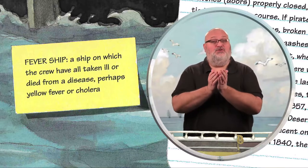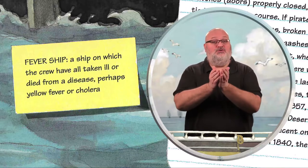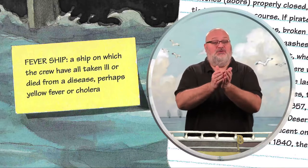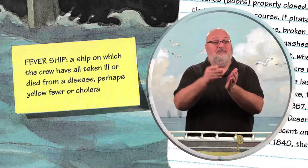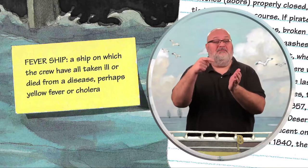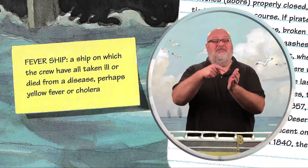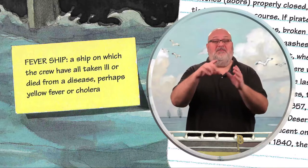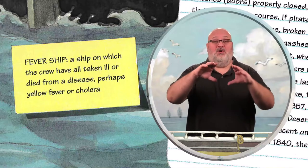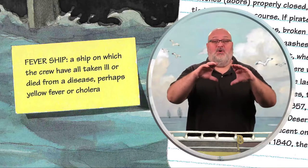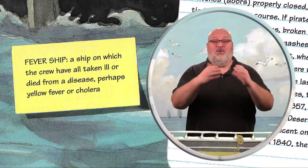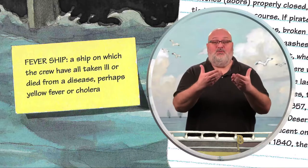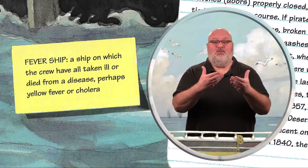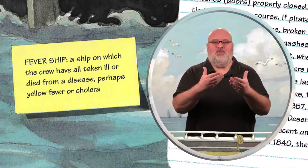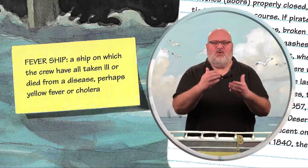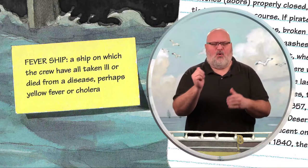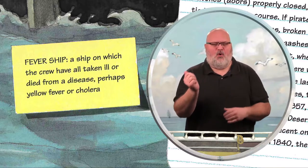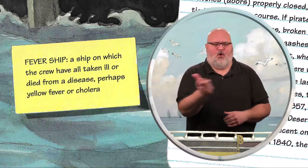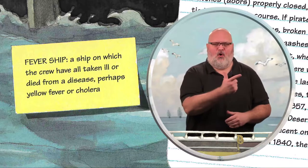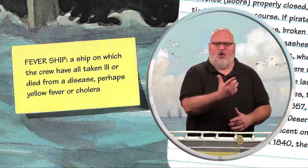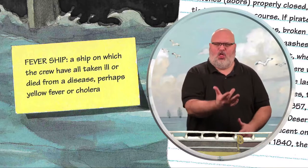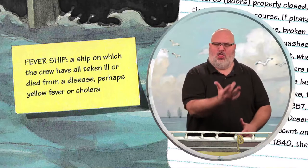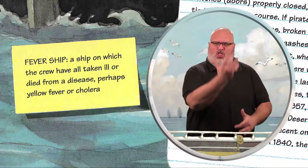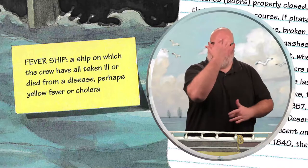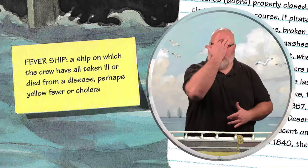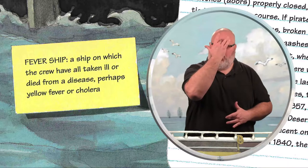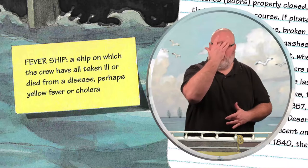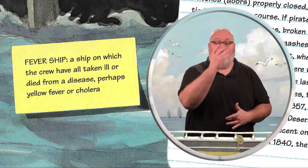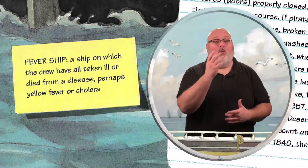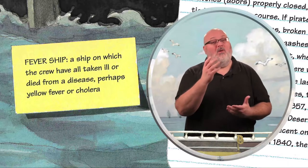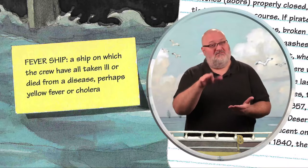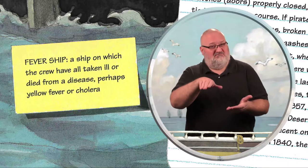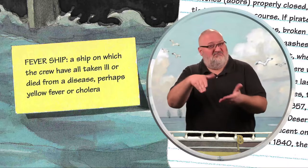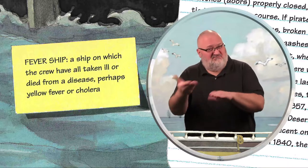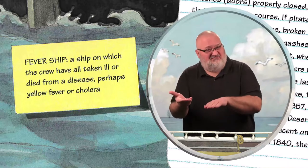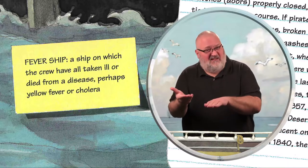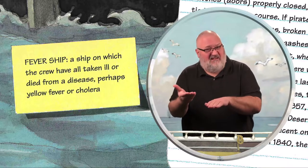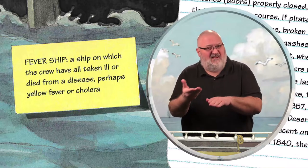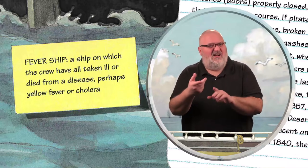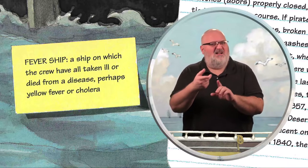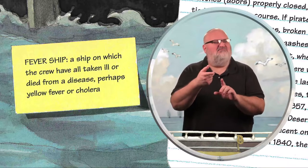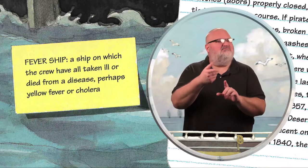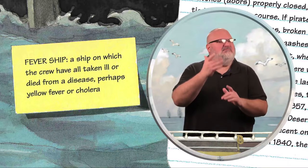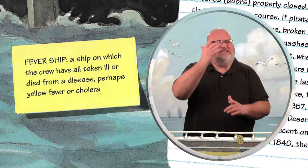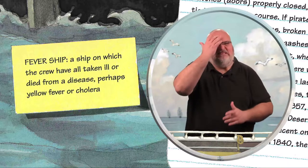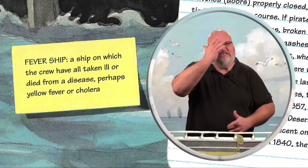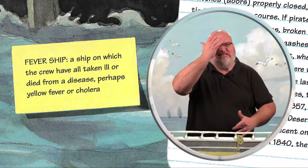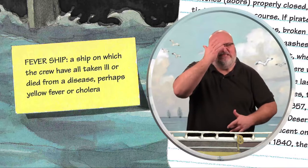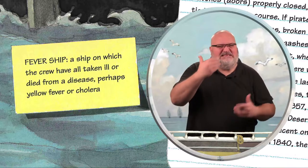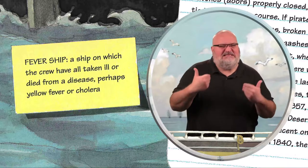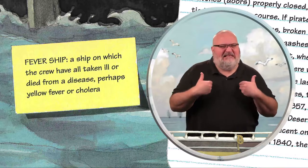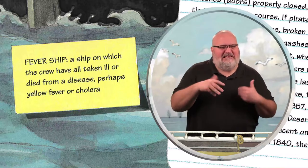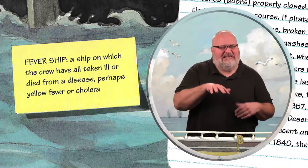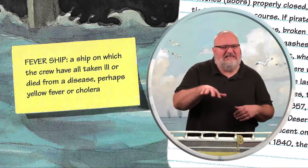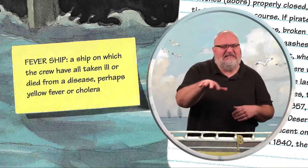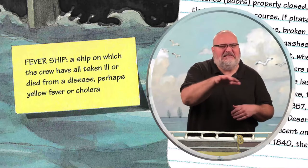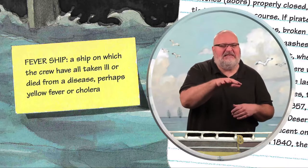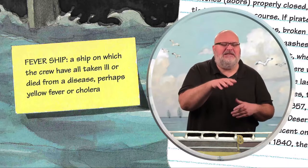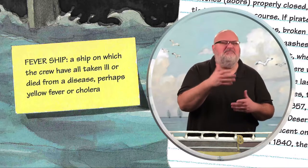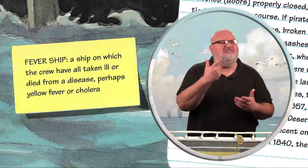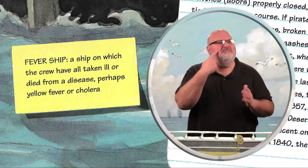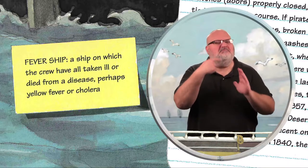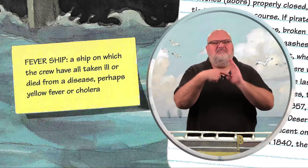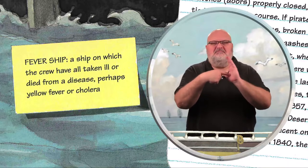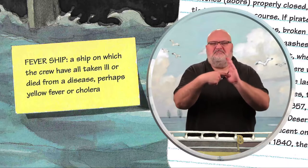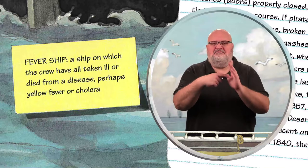Fever A ship on which the crew have all taken ill or died from a disease. Perhaps yellow fever or